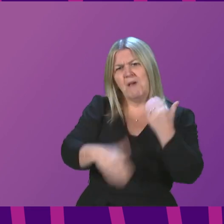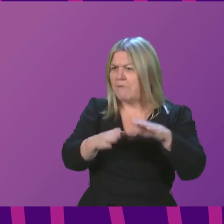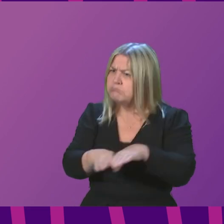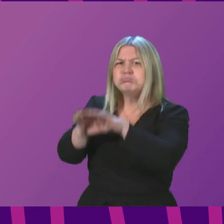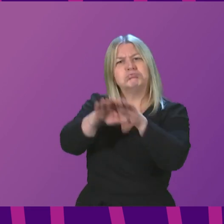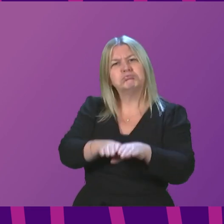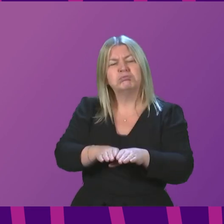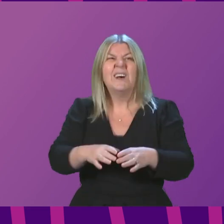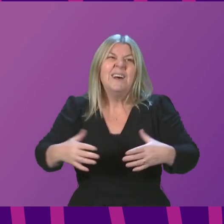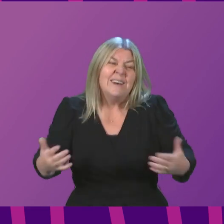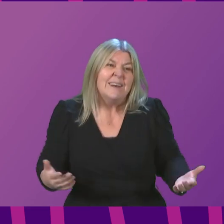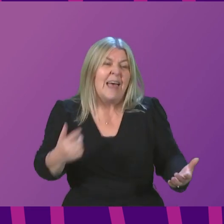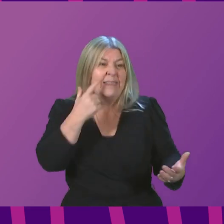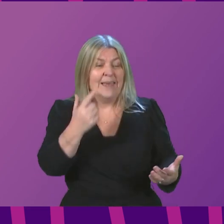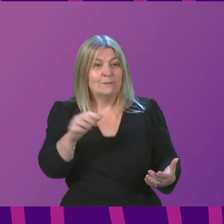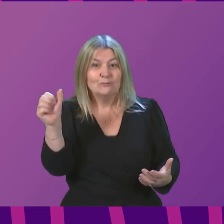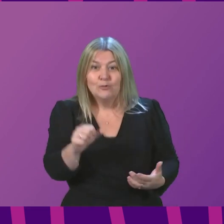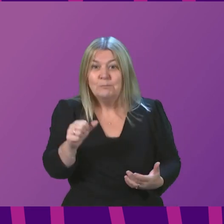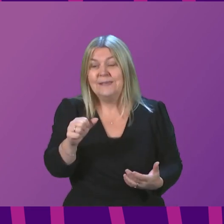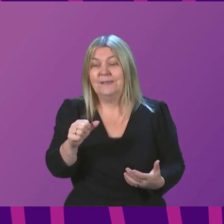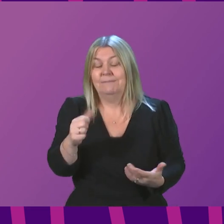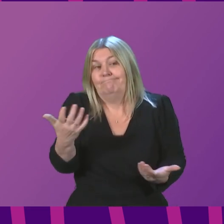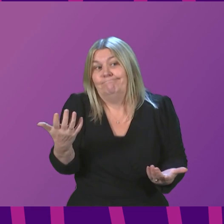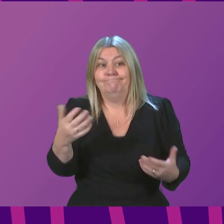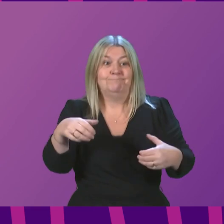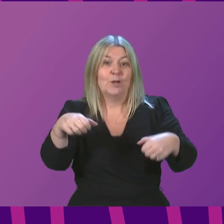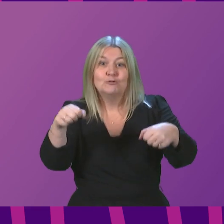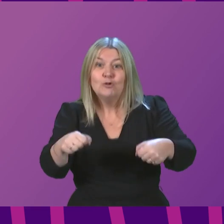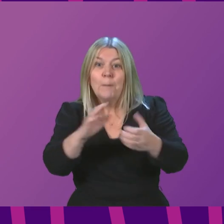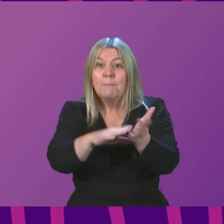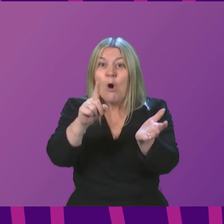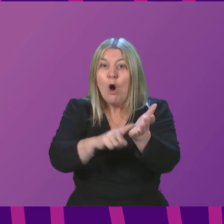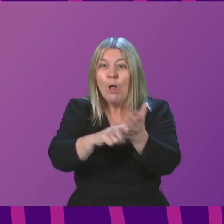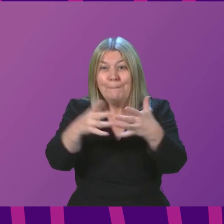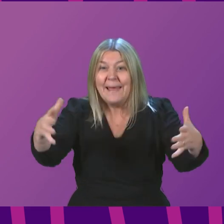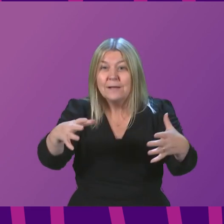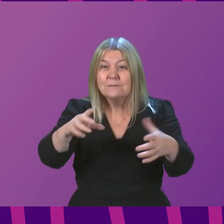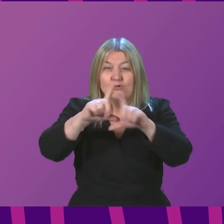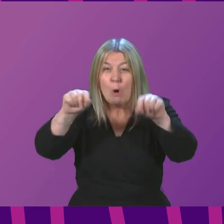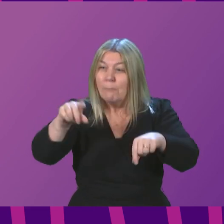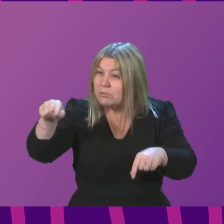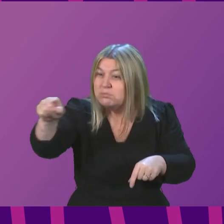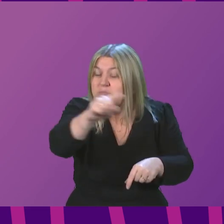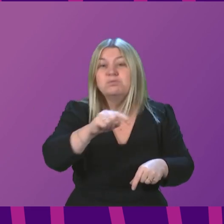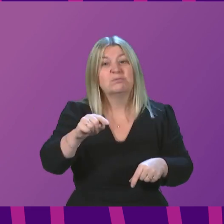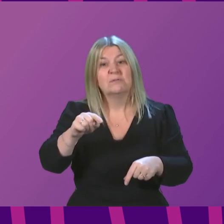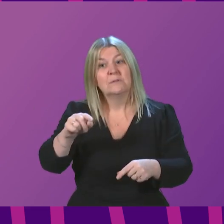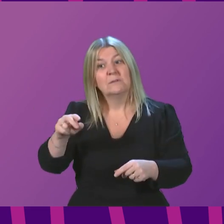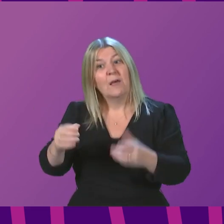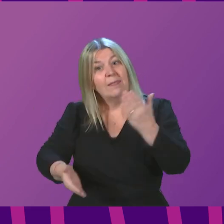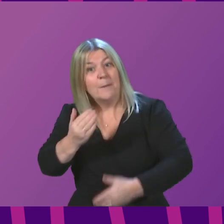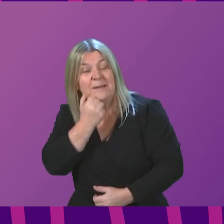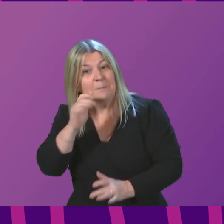also have restrictions on shopping malls. We want to limit and minimise the protections that are in place and therefore the restrictions